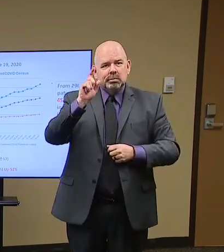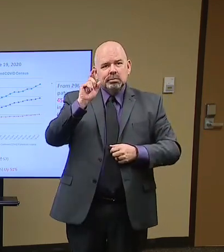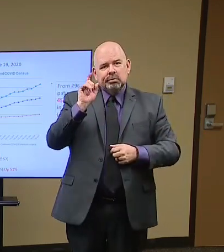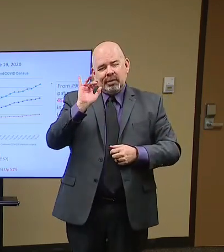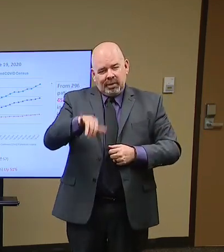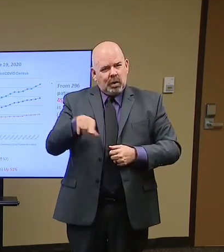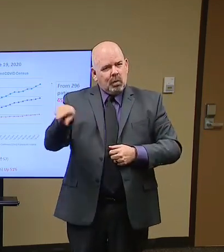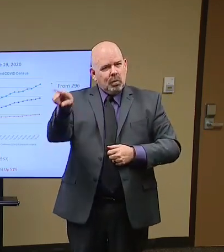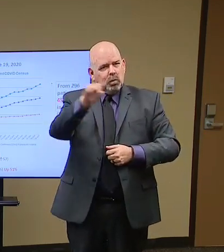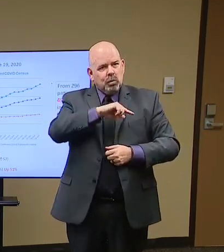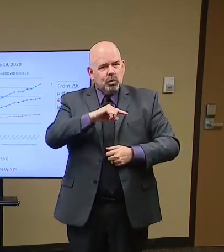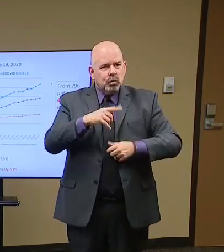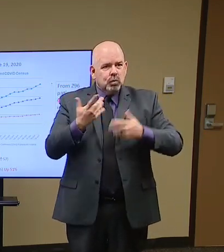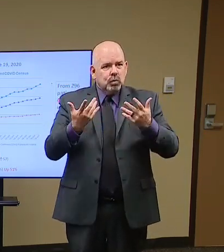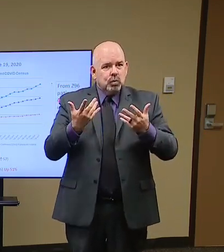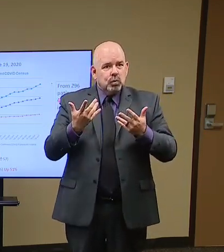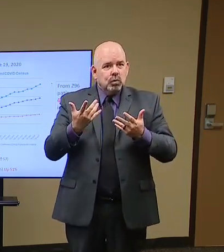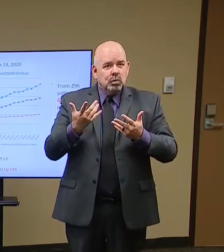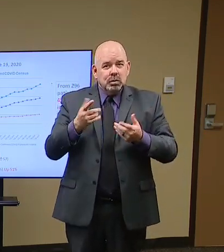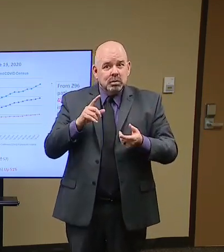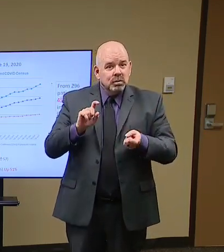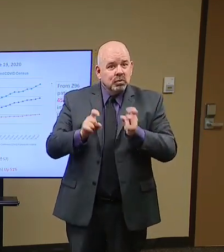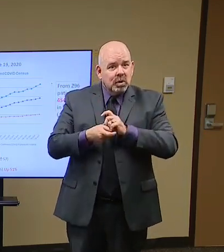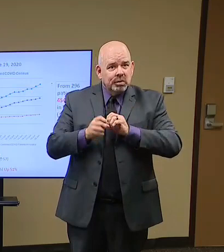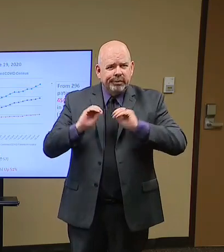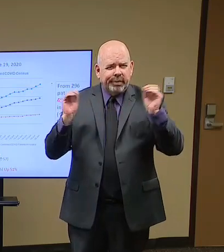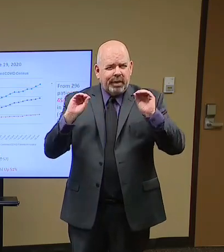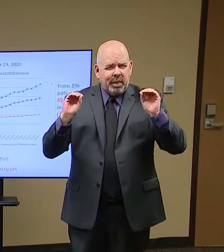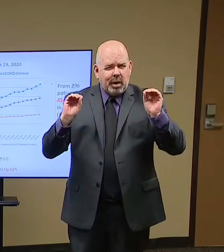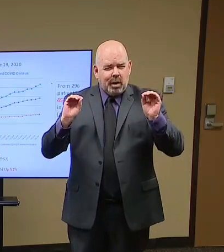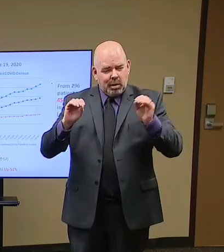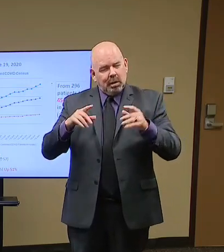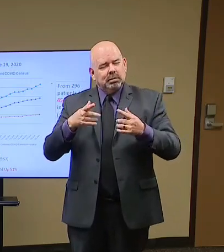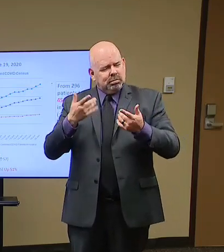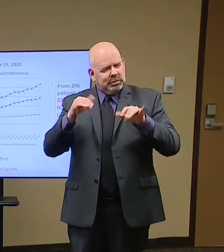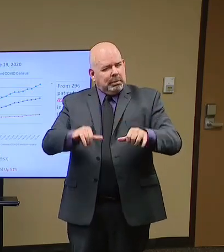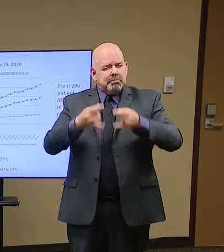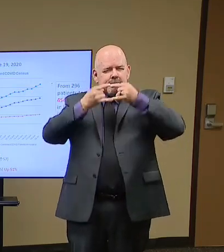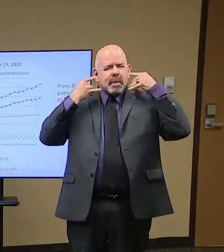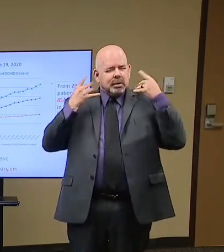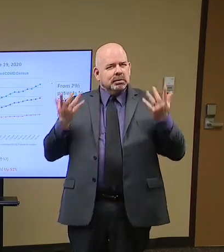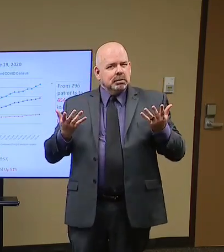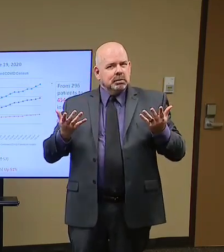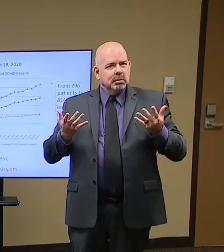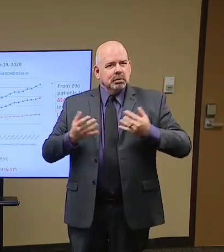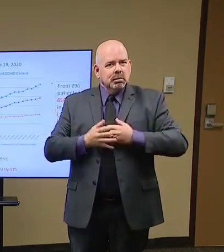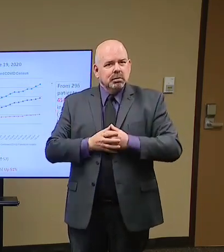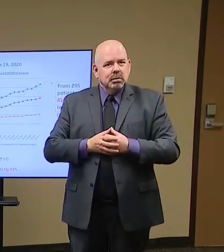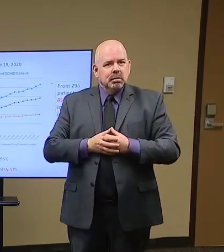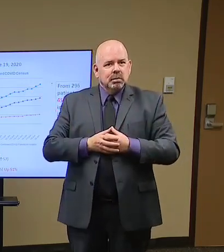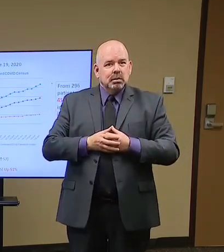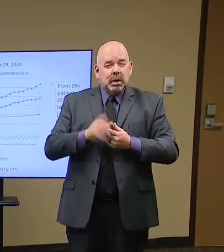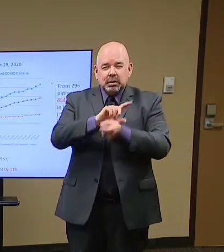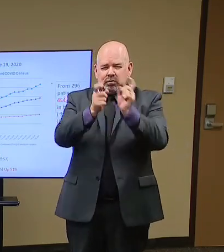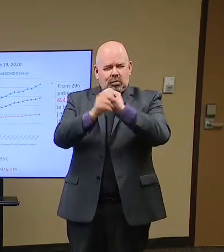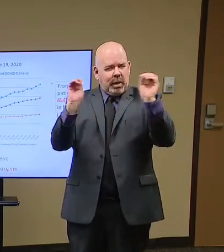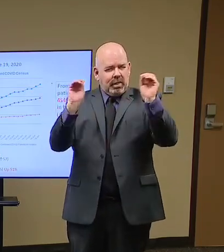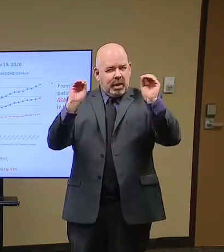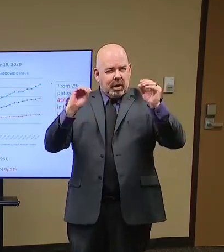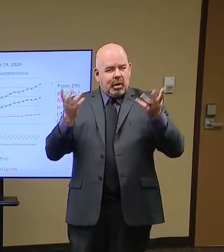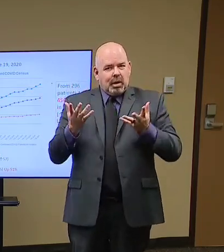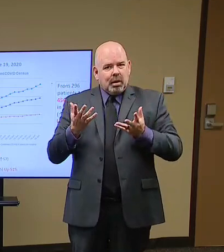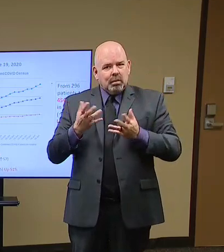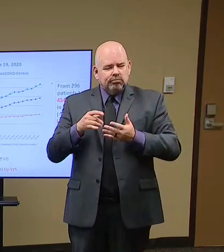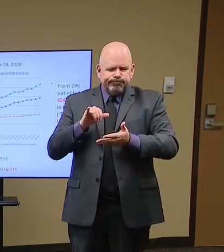they were able to do studies on this new virus, okay? They were able to get people into the lab,